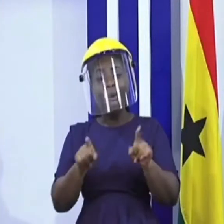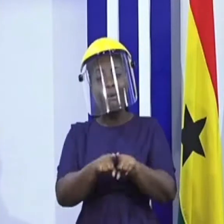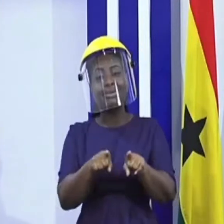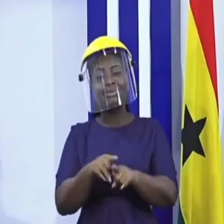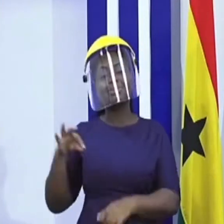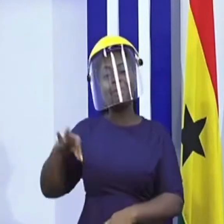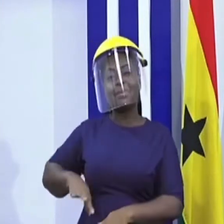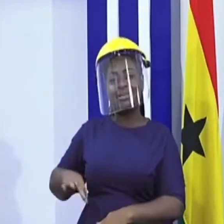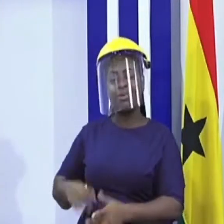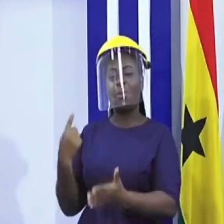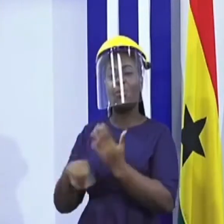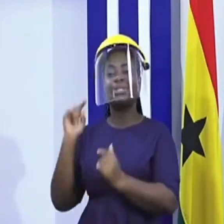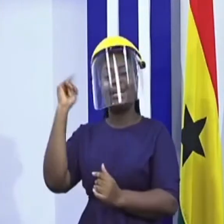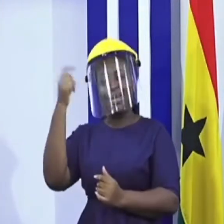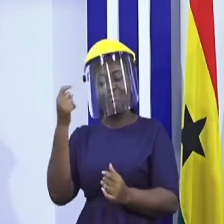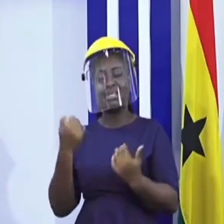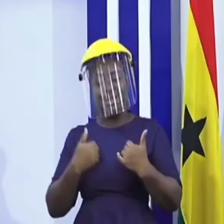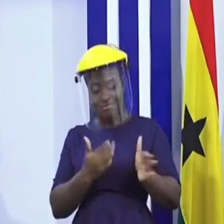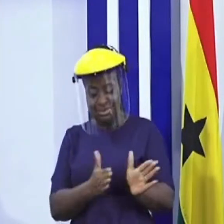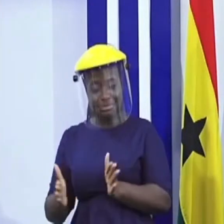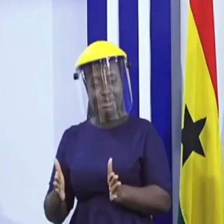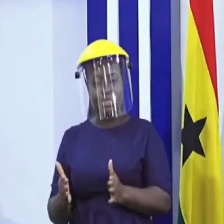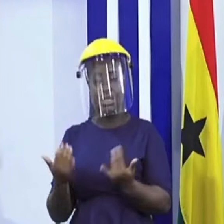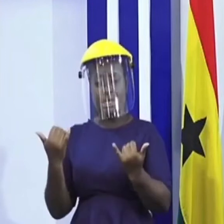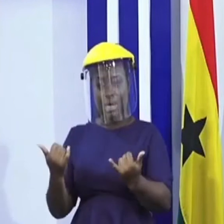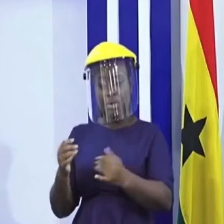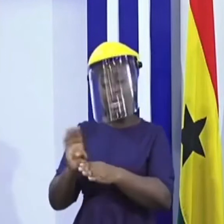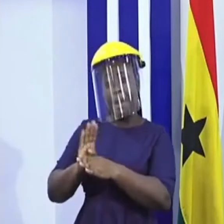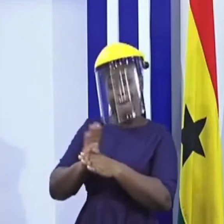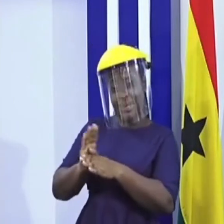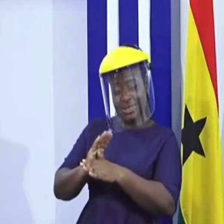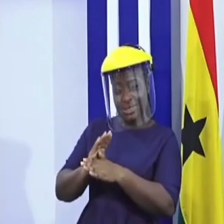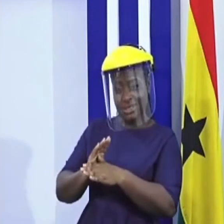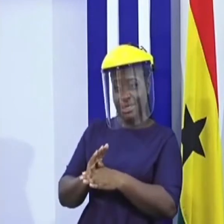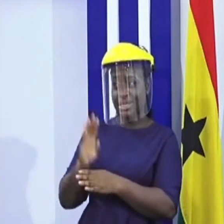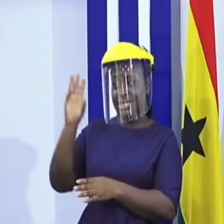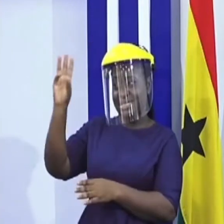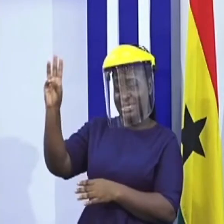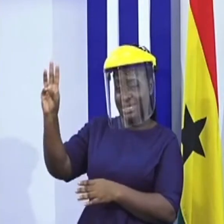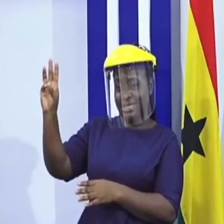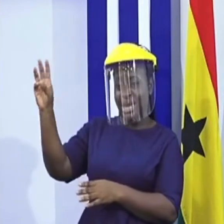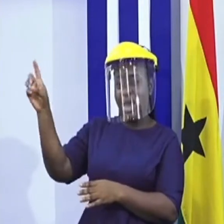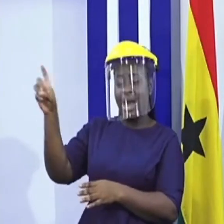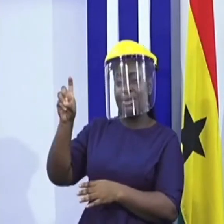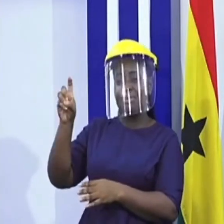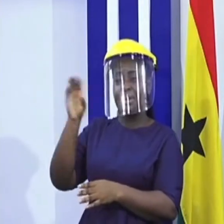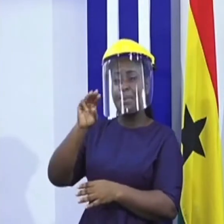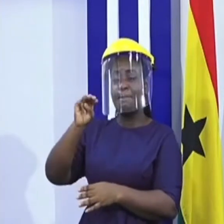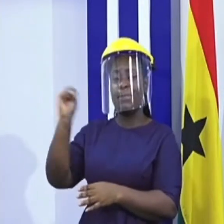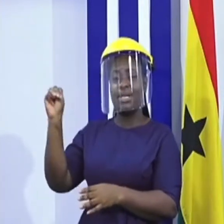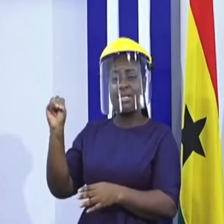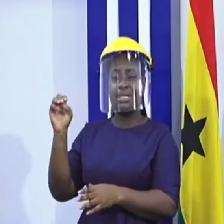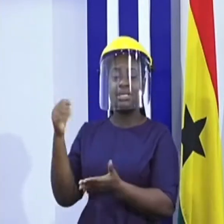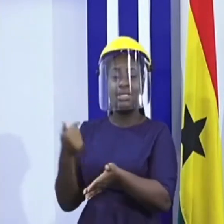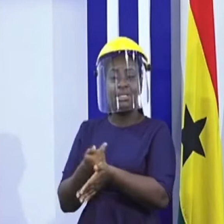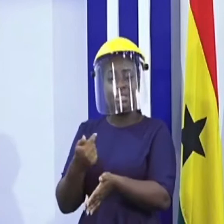from these interventions. For instance, the stimulus package of 600 million Ghana cities through